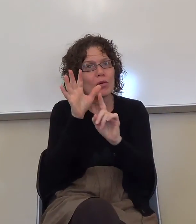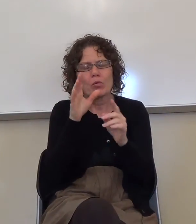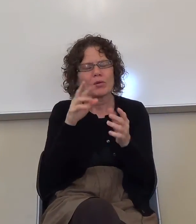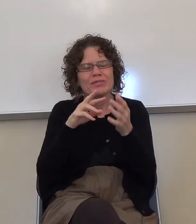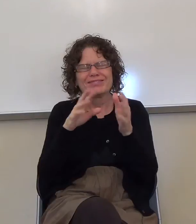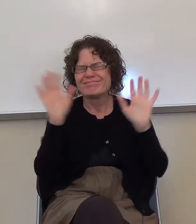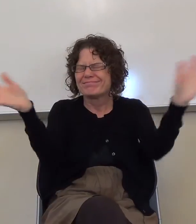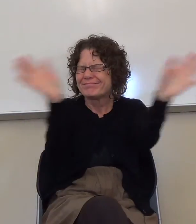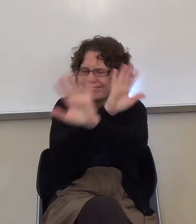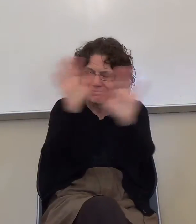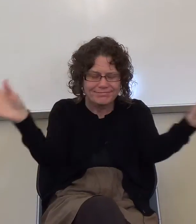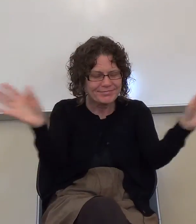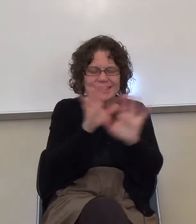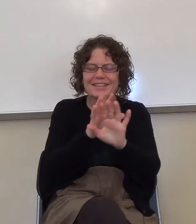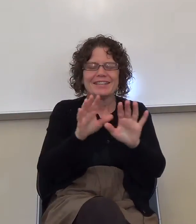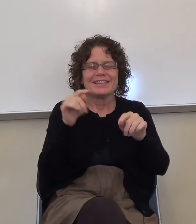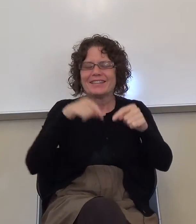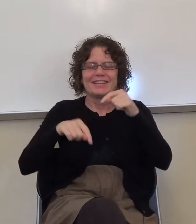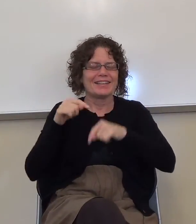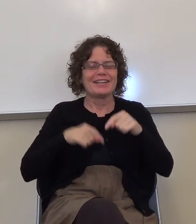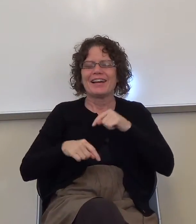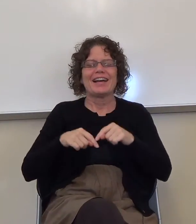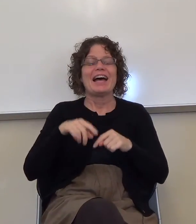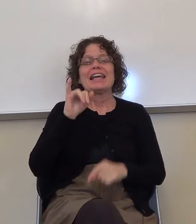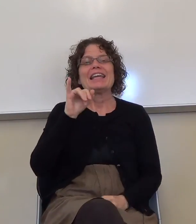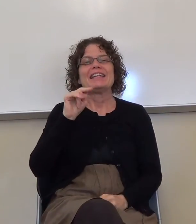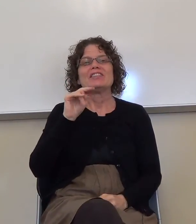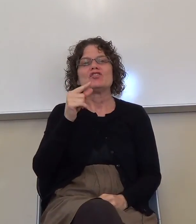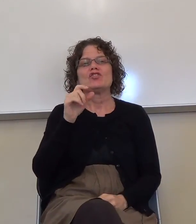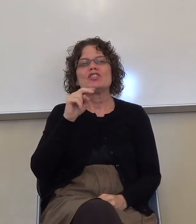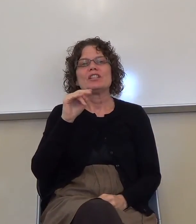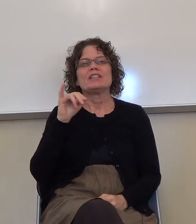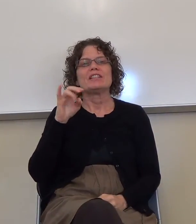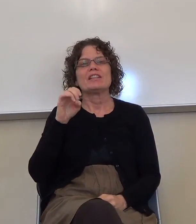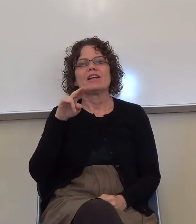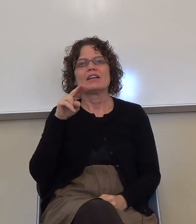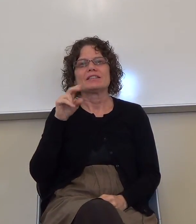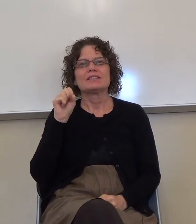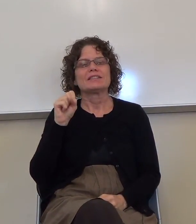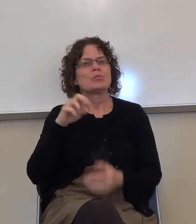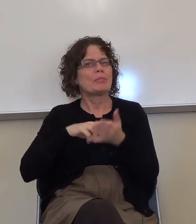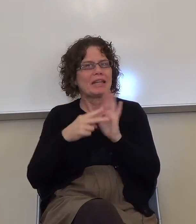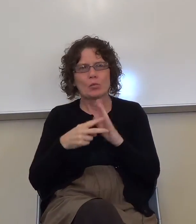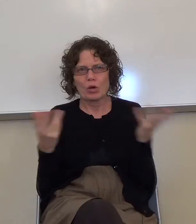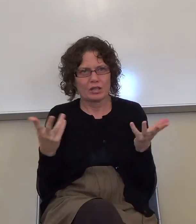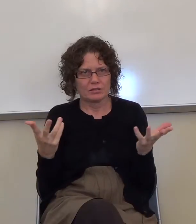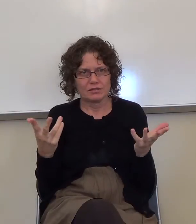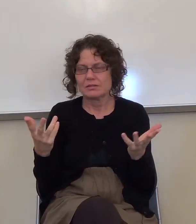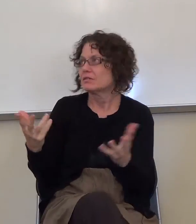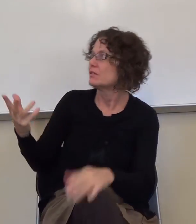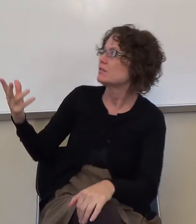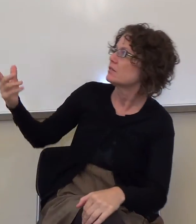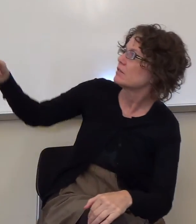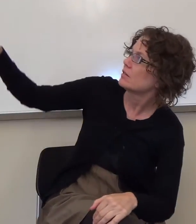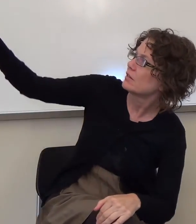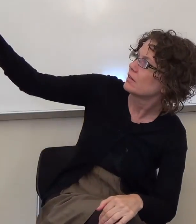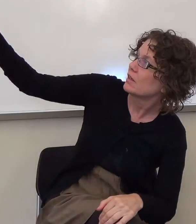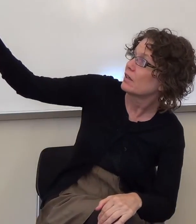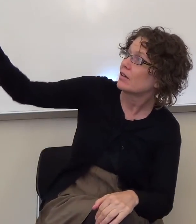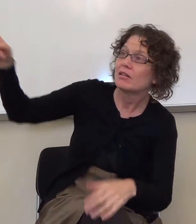ingenious mean? This is confusing. One says it's an underline and the, and the, you're looking for the meaning of this. Is it simple and popular? Is